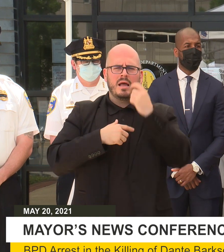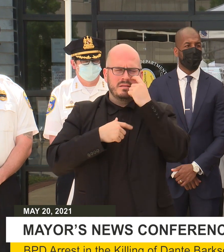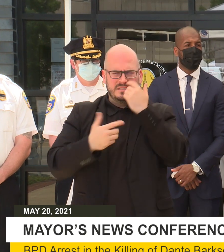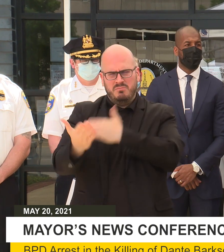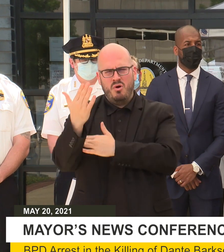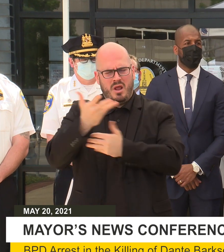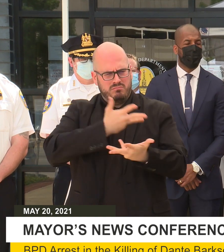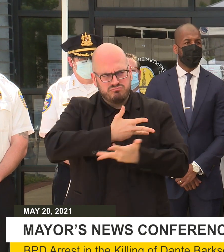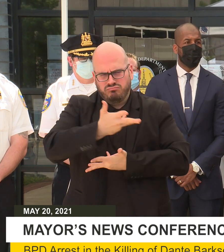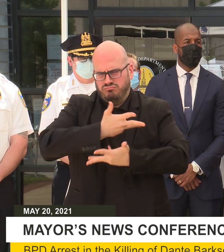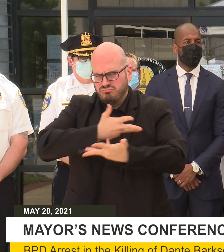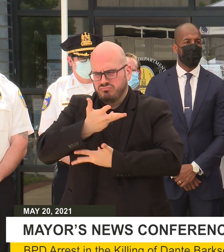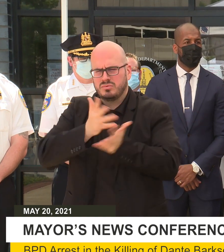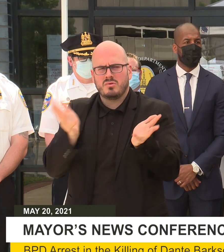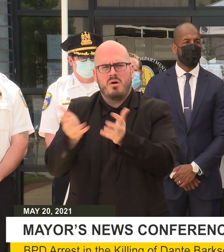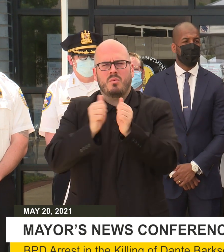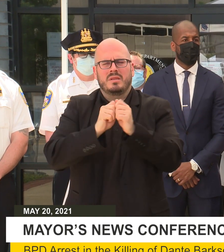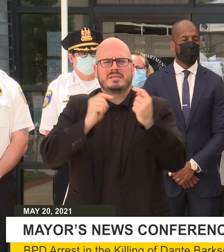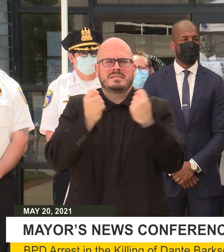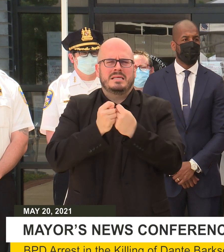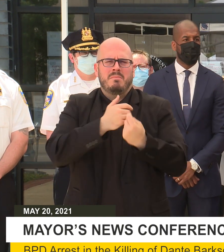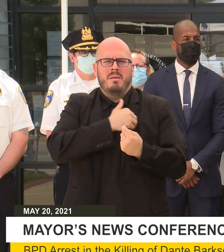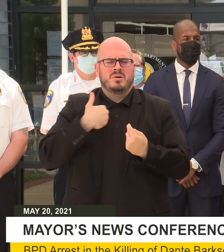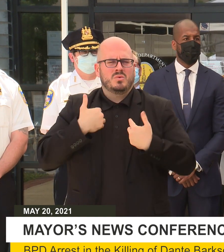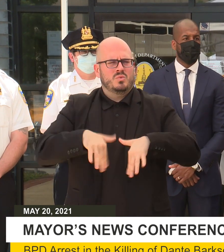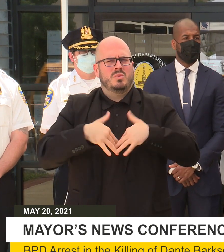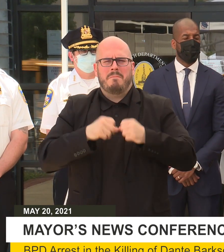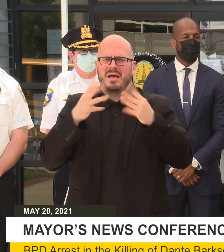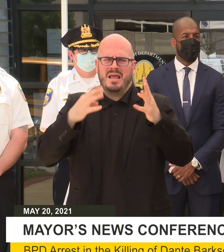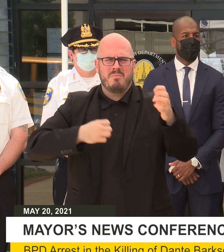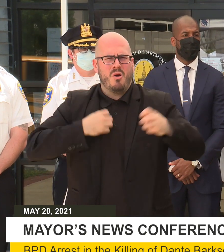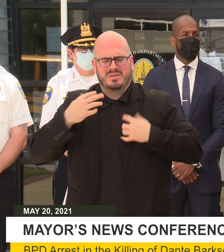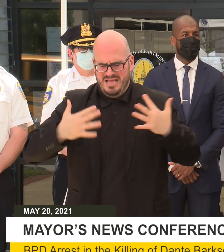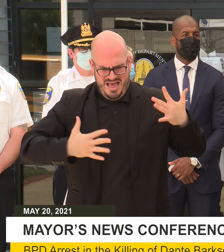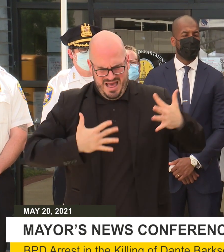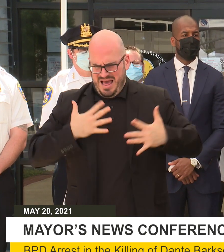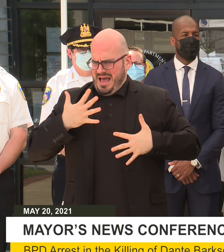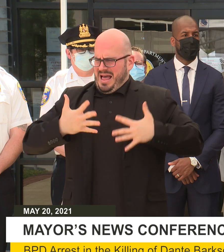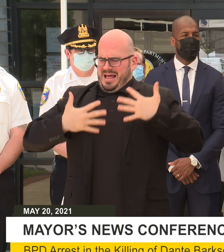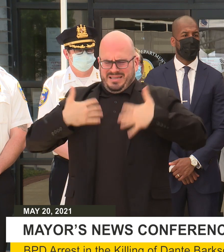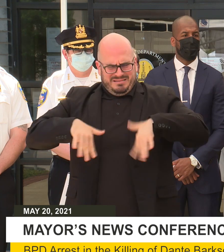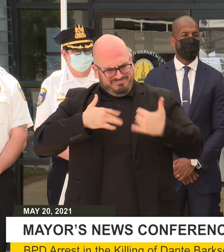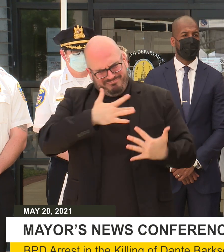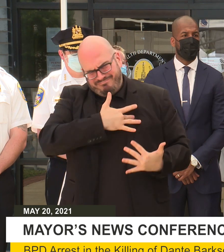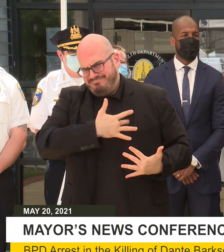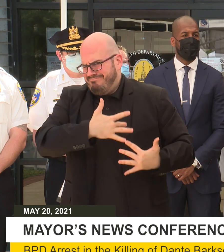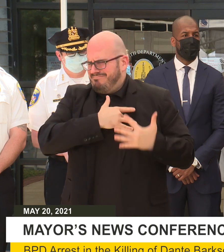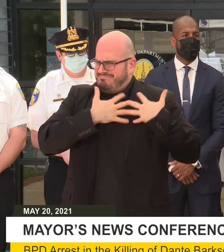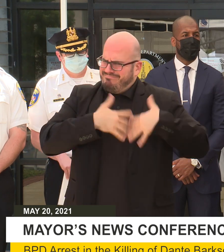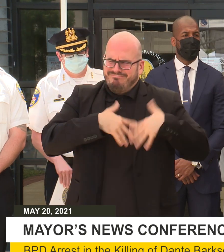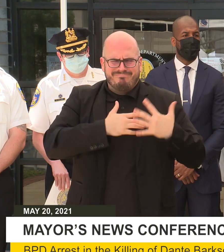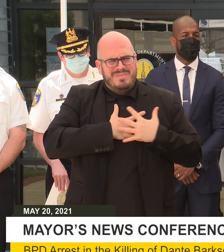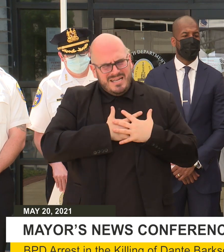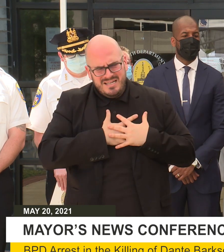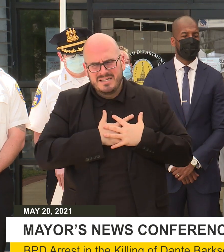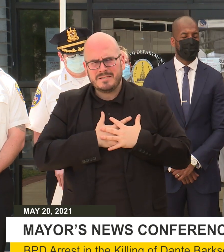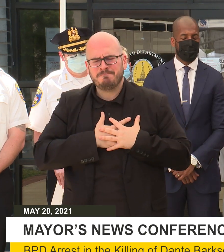members and the news brings a flurry of emotions for us. You know that feeling when,